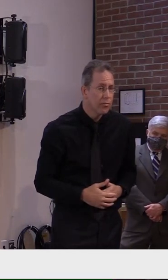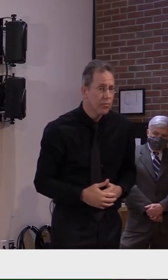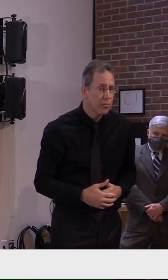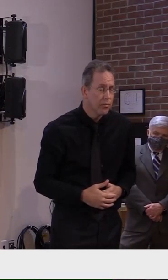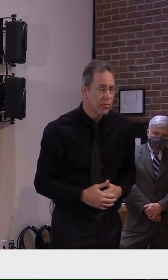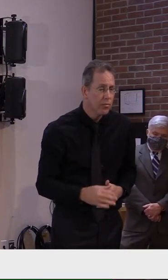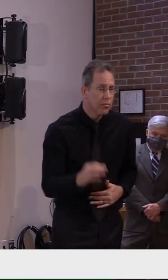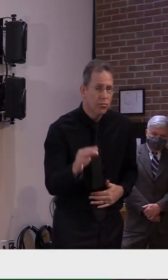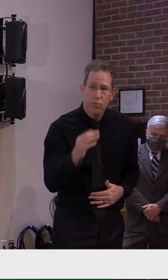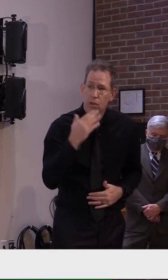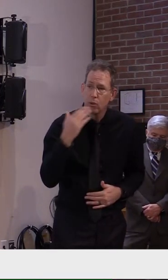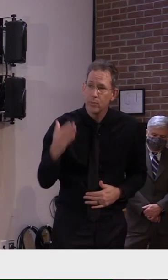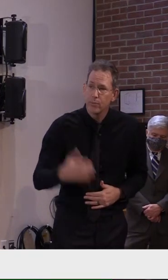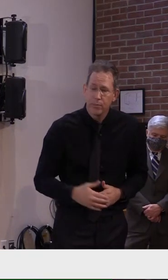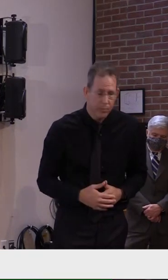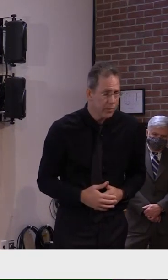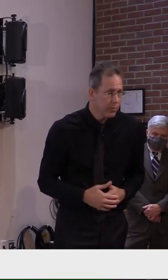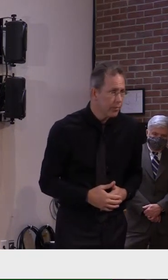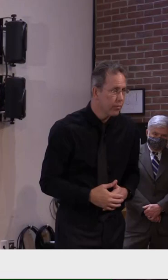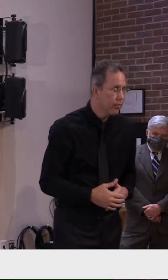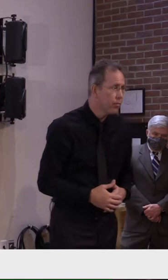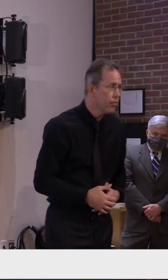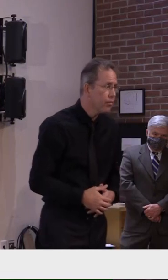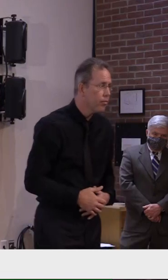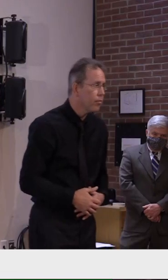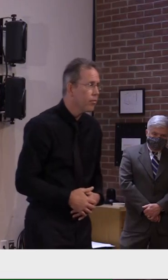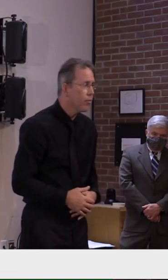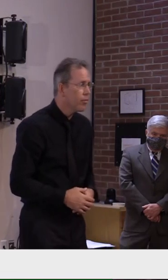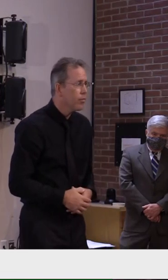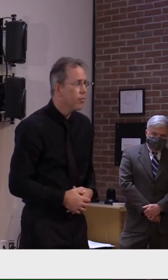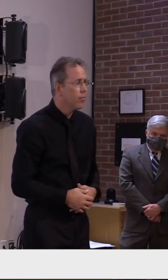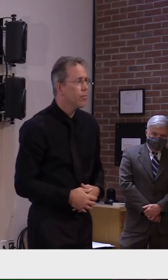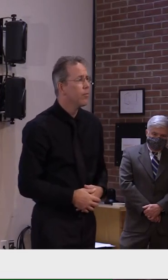Thank you. Guy Page.